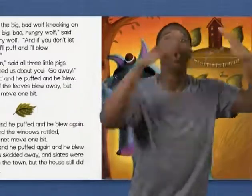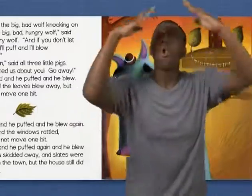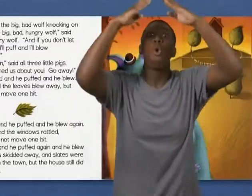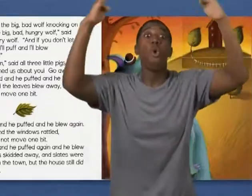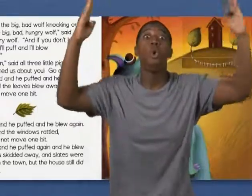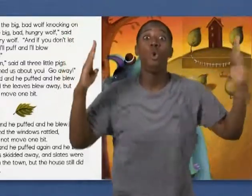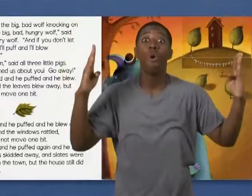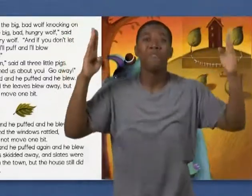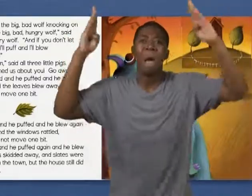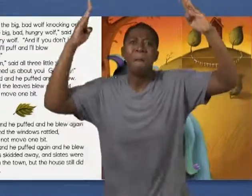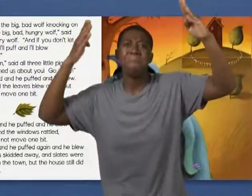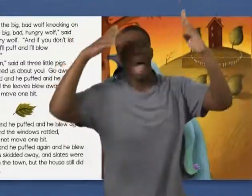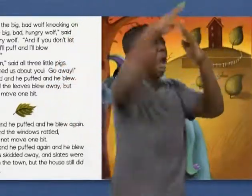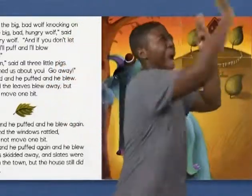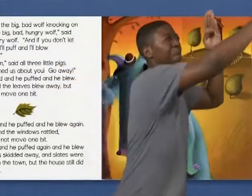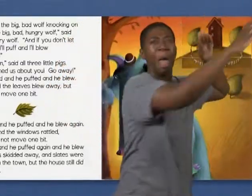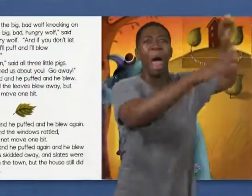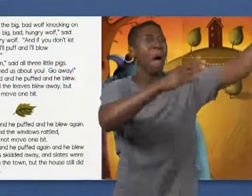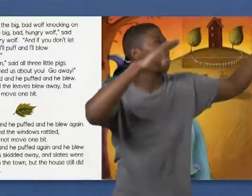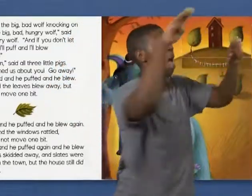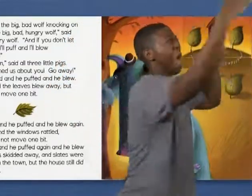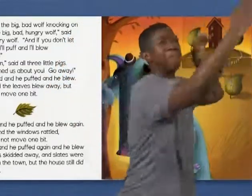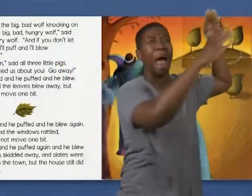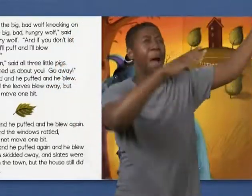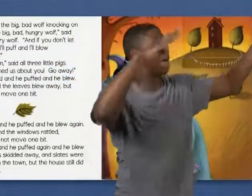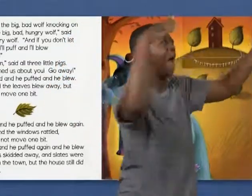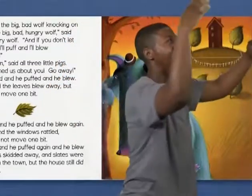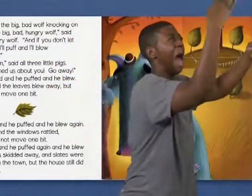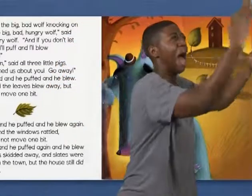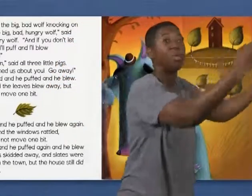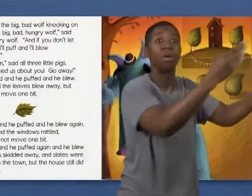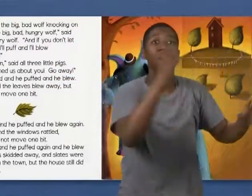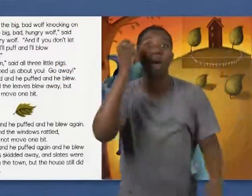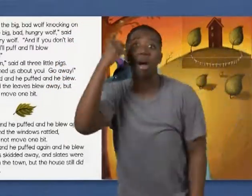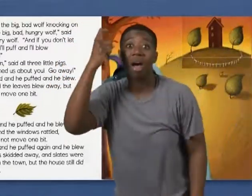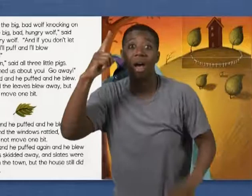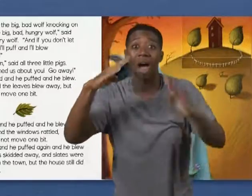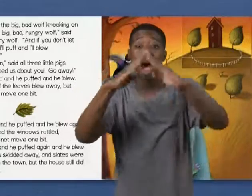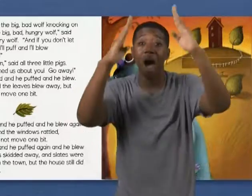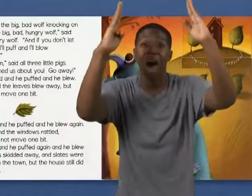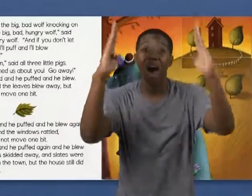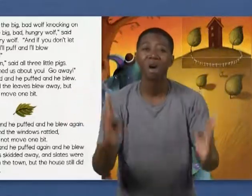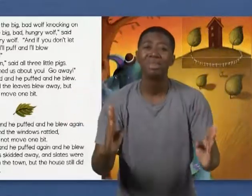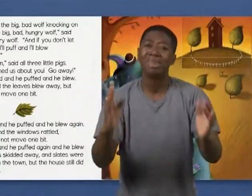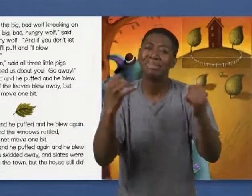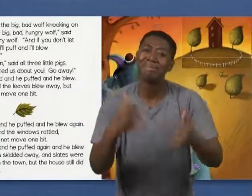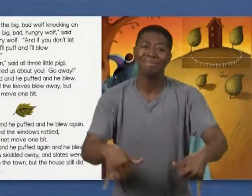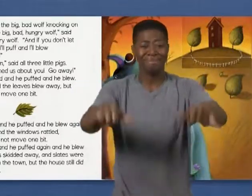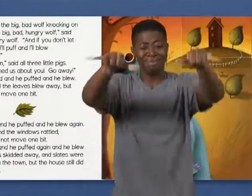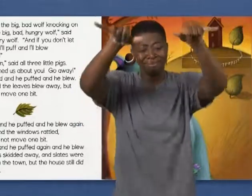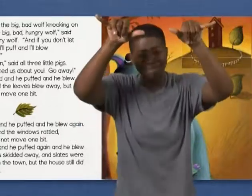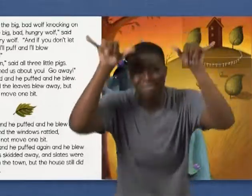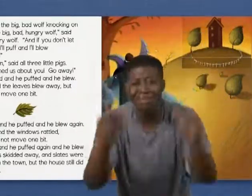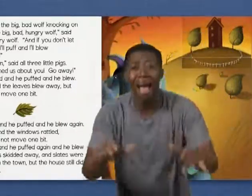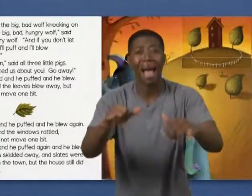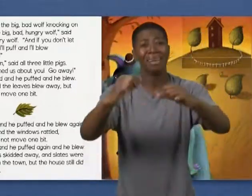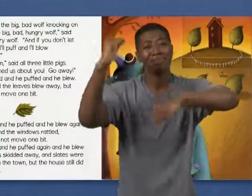The clouds skidded away and slates were blown off roofs in the town, but the house